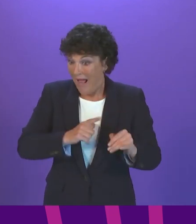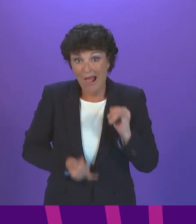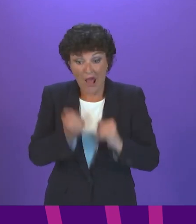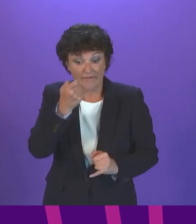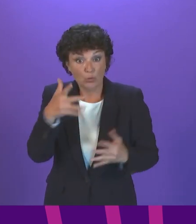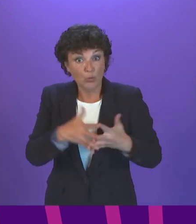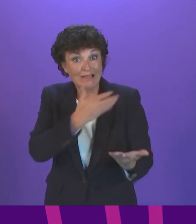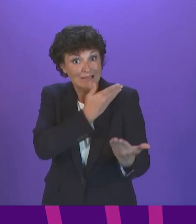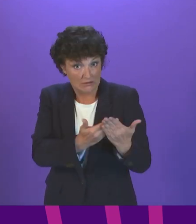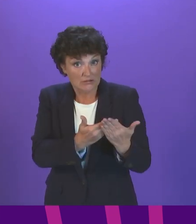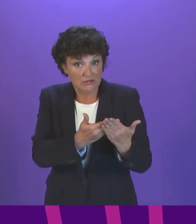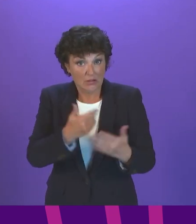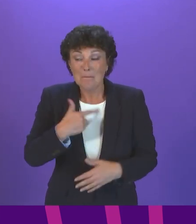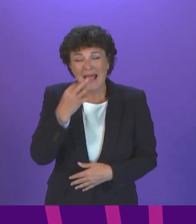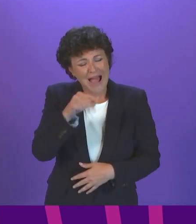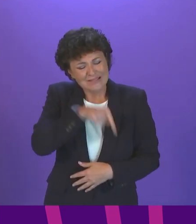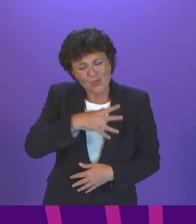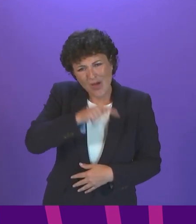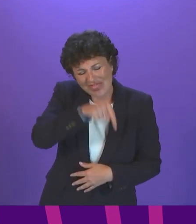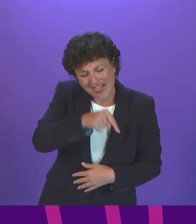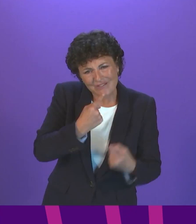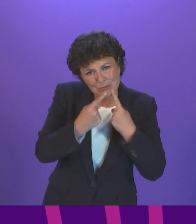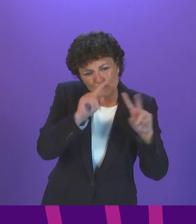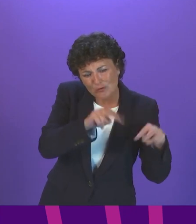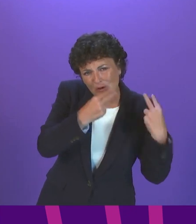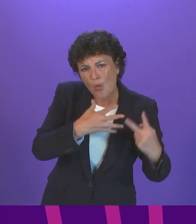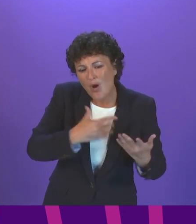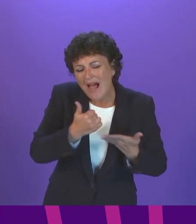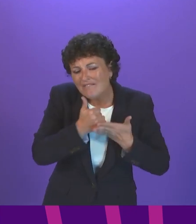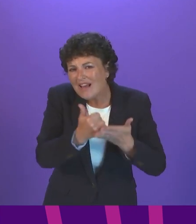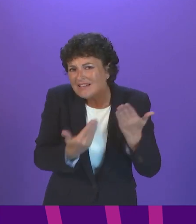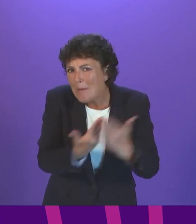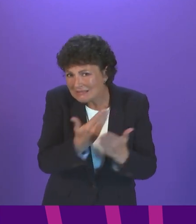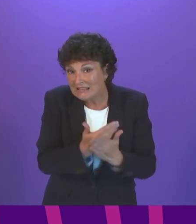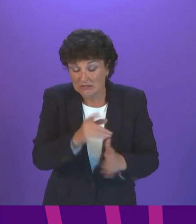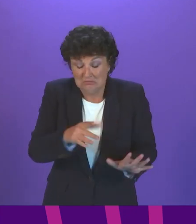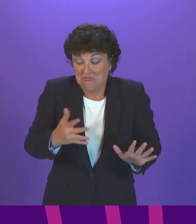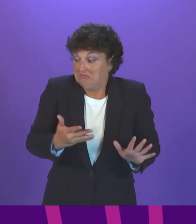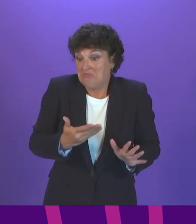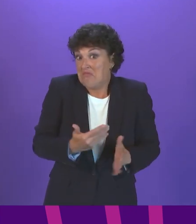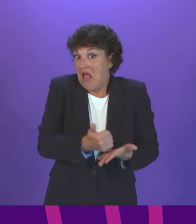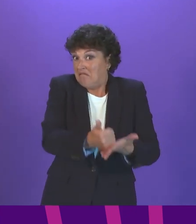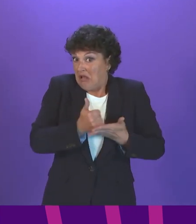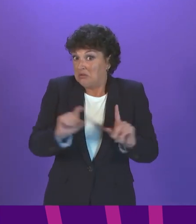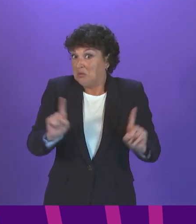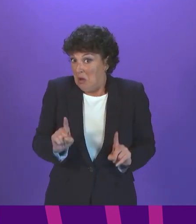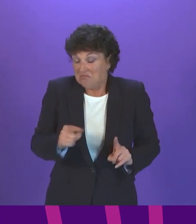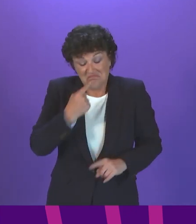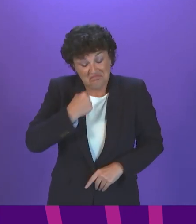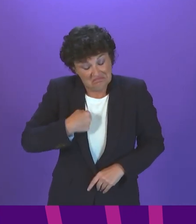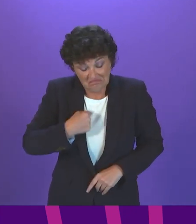this to be reviewed and looked at and for advice to be updated. And the advice I have is that it continues to be